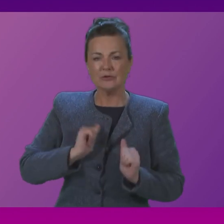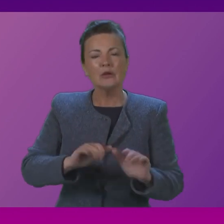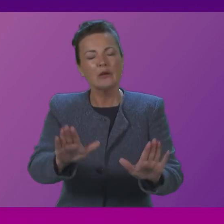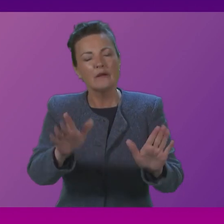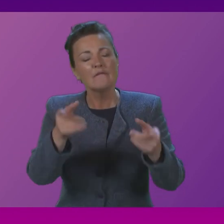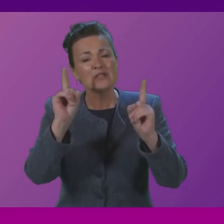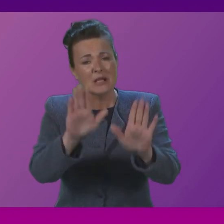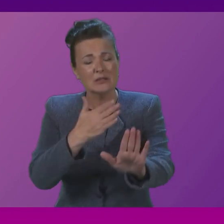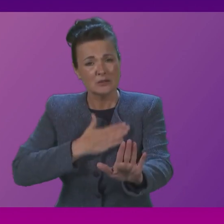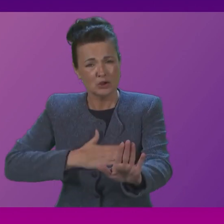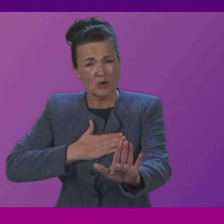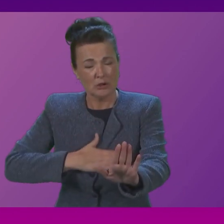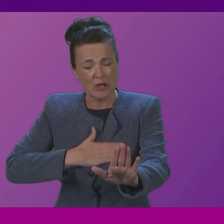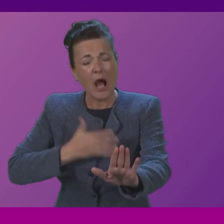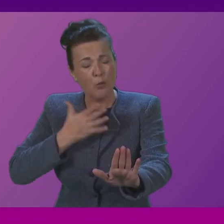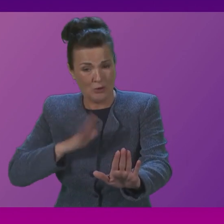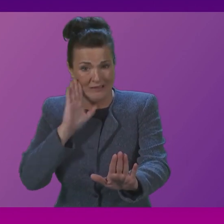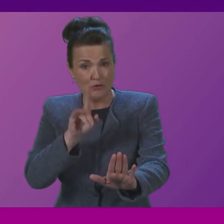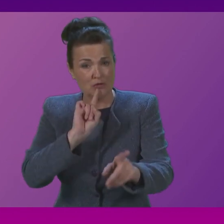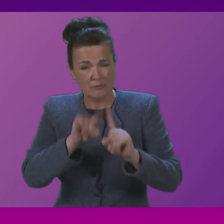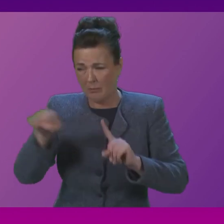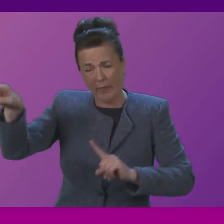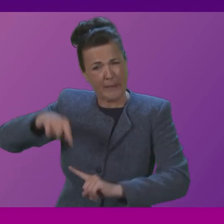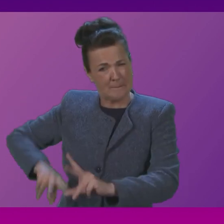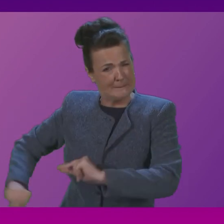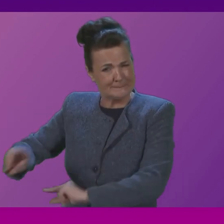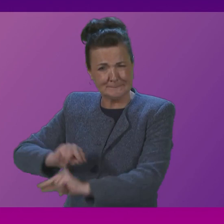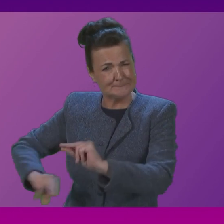Scotland for the leadership that we should hear response to the member